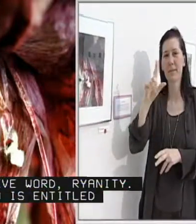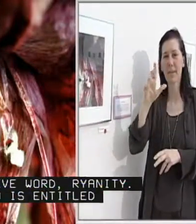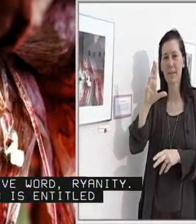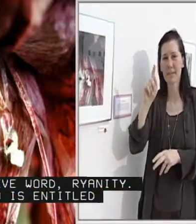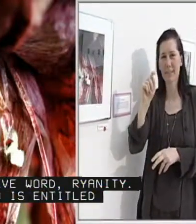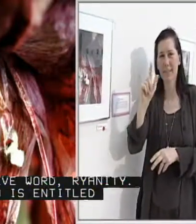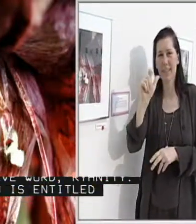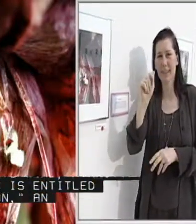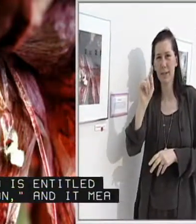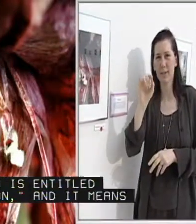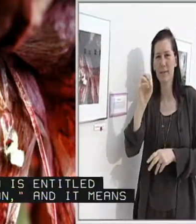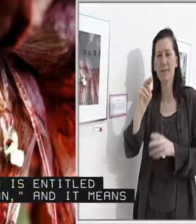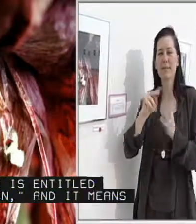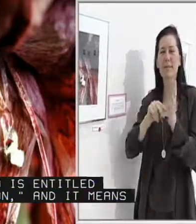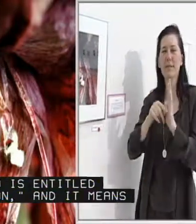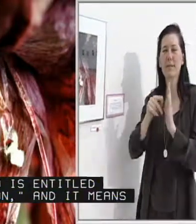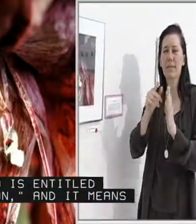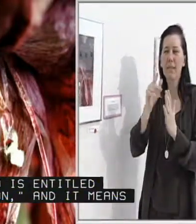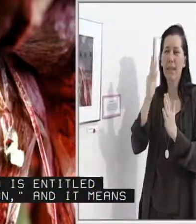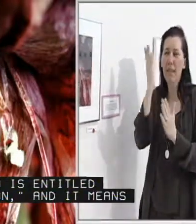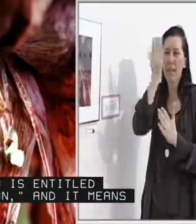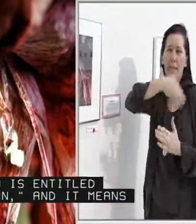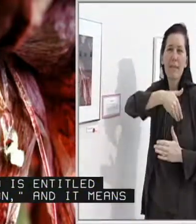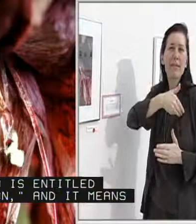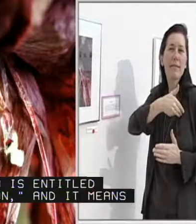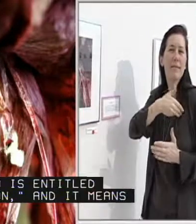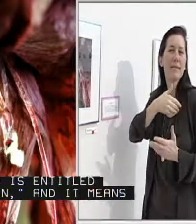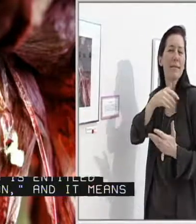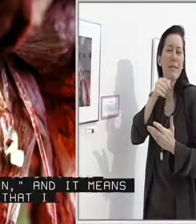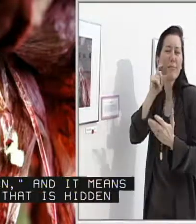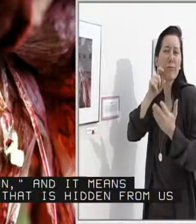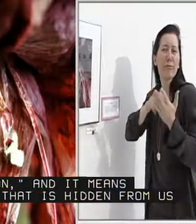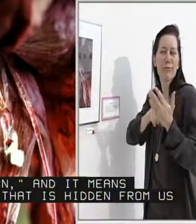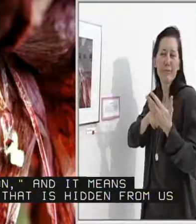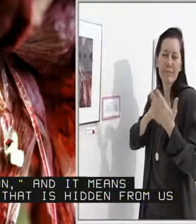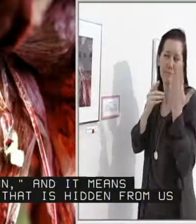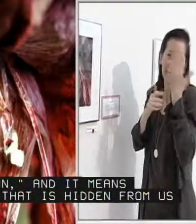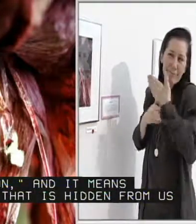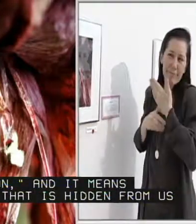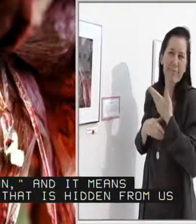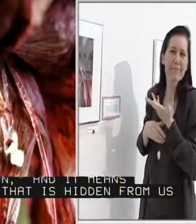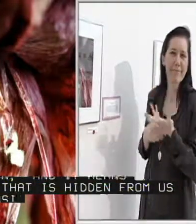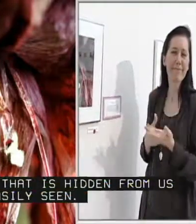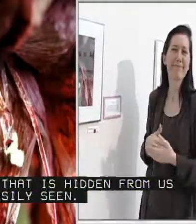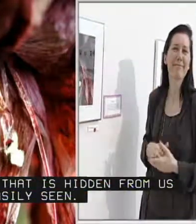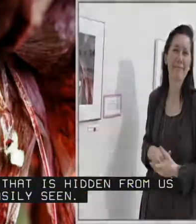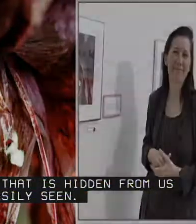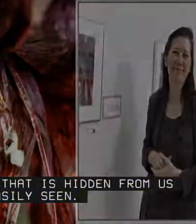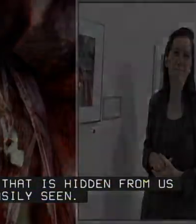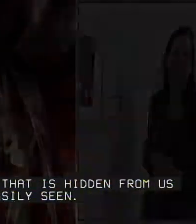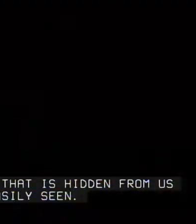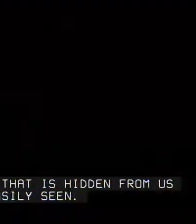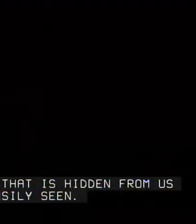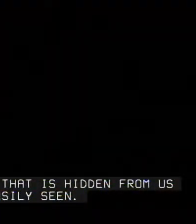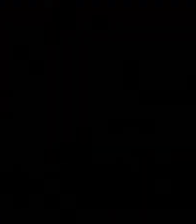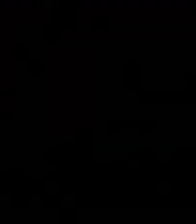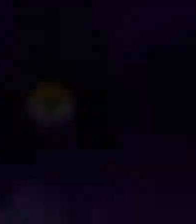This photo is entitled occultation. And it means something that's hidden from us and not easily seen.